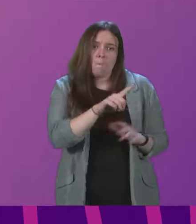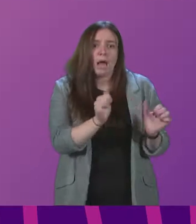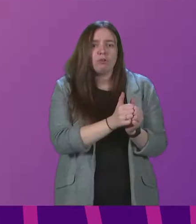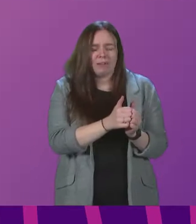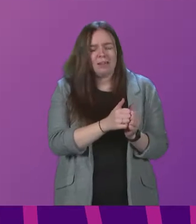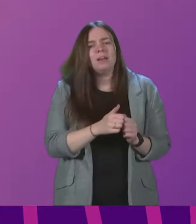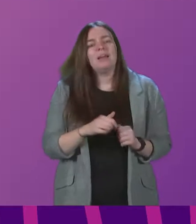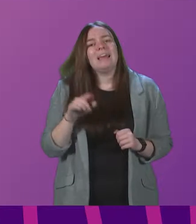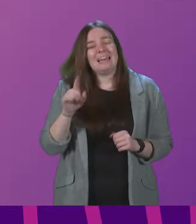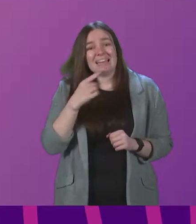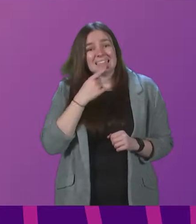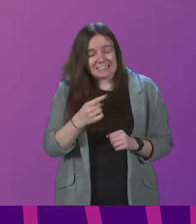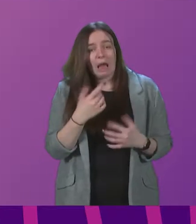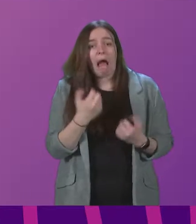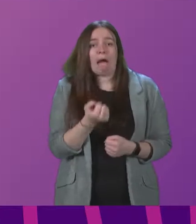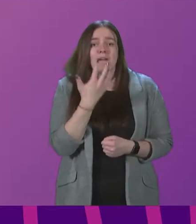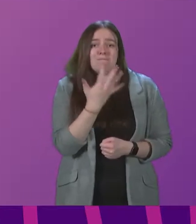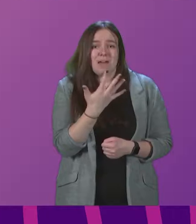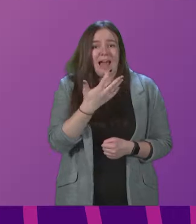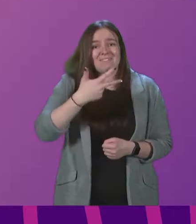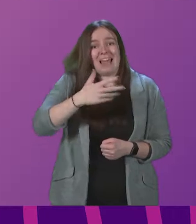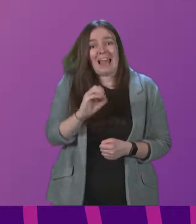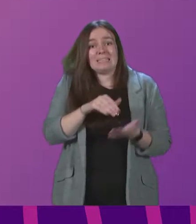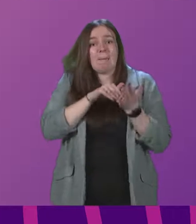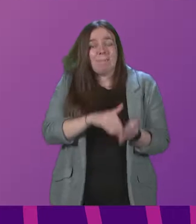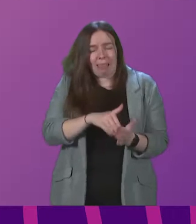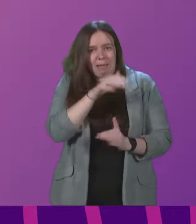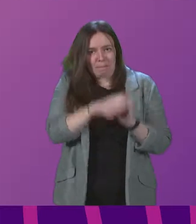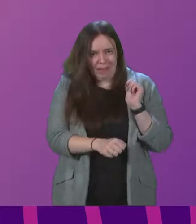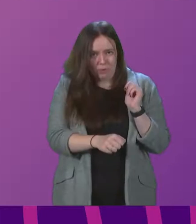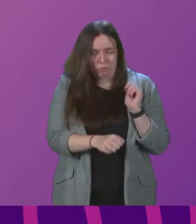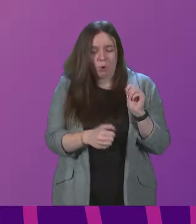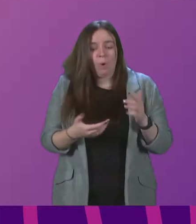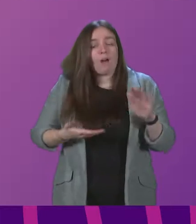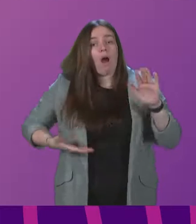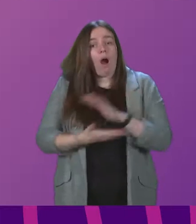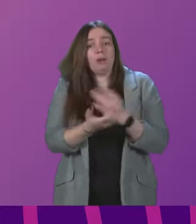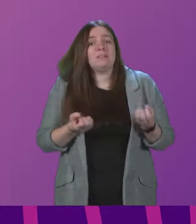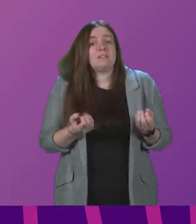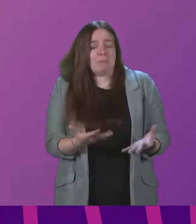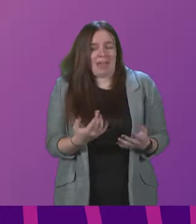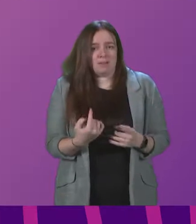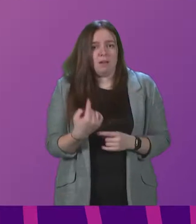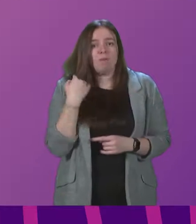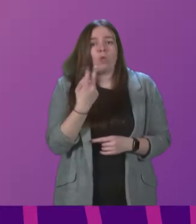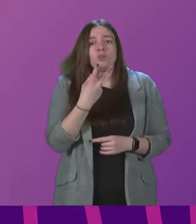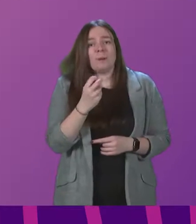he says that there are £580 million of an underspend for the 2020